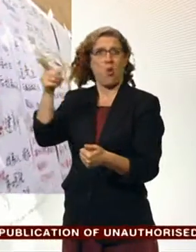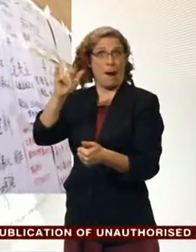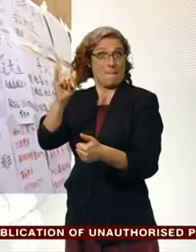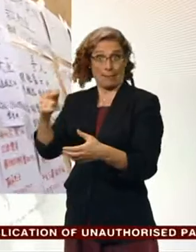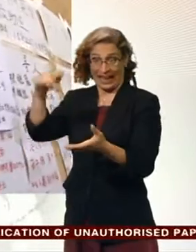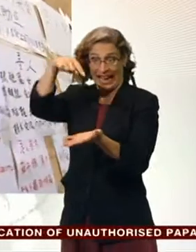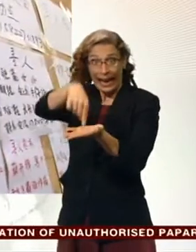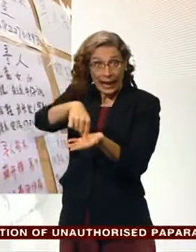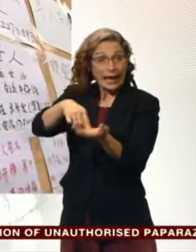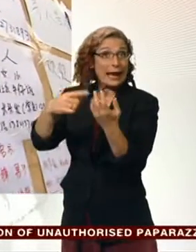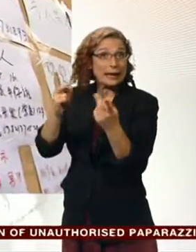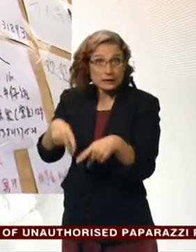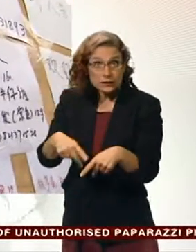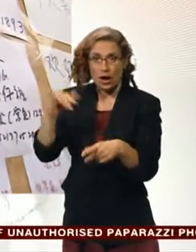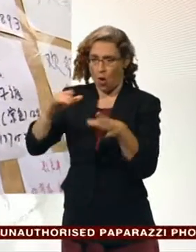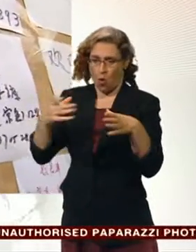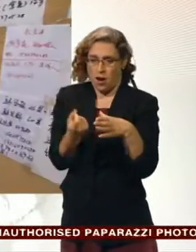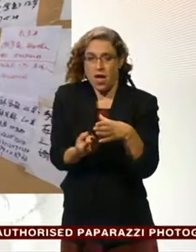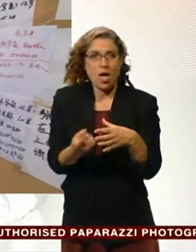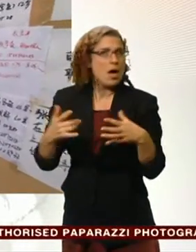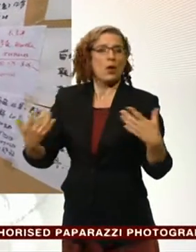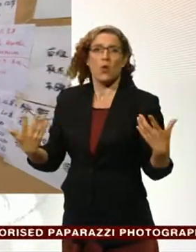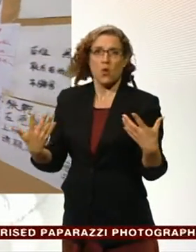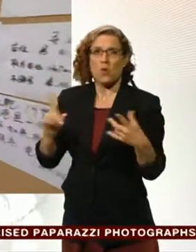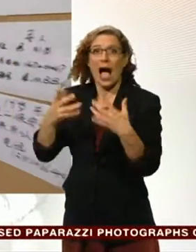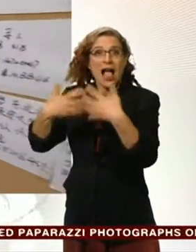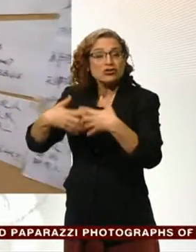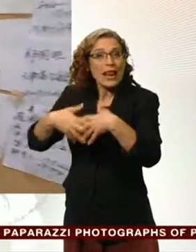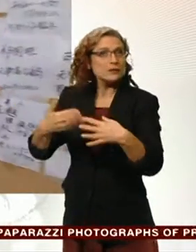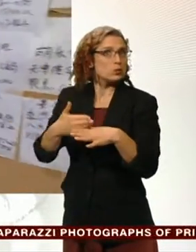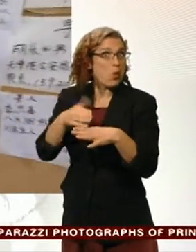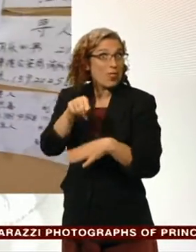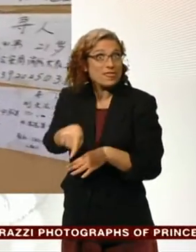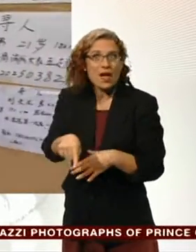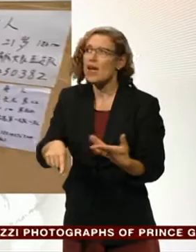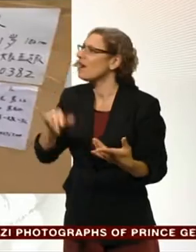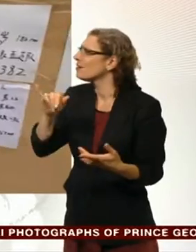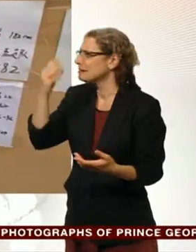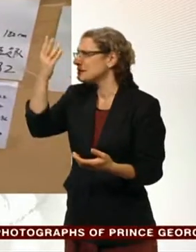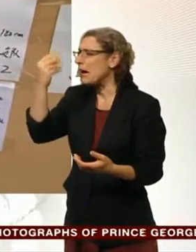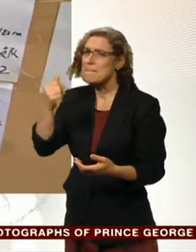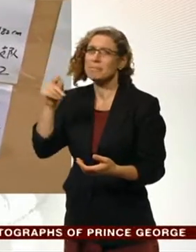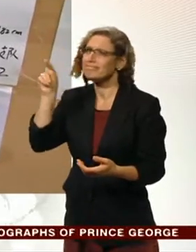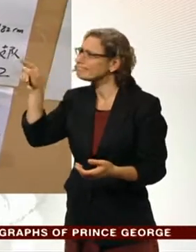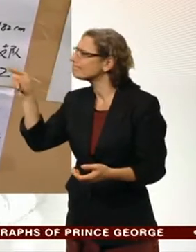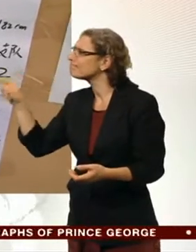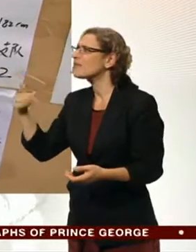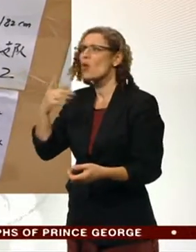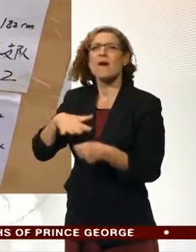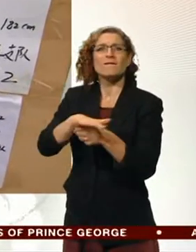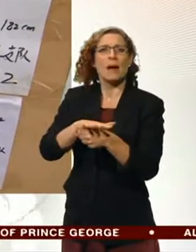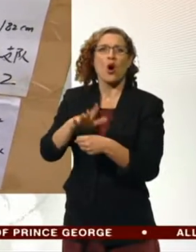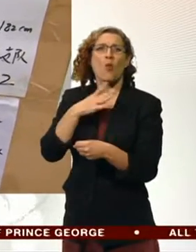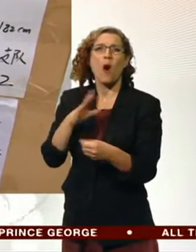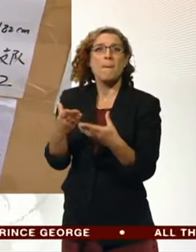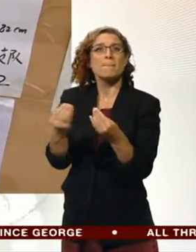Security guards, engineers working at the site. And down here, some very poignant notices from family members looking for